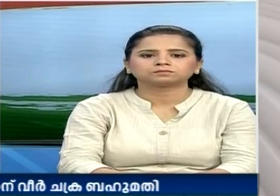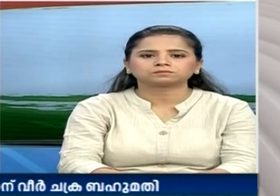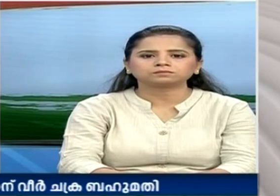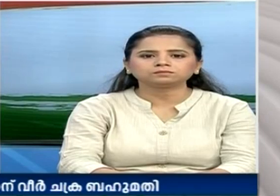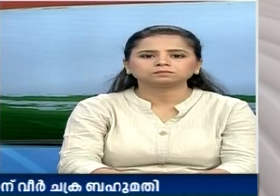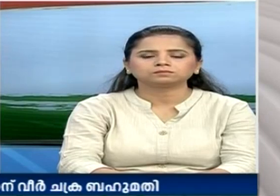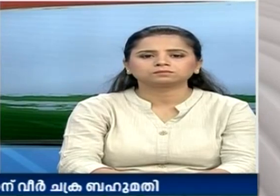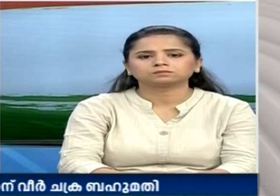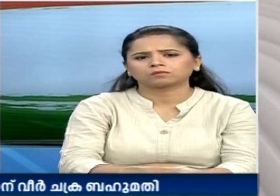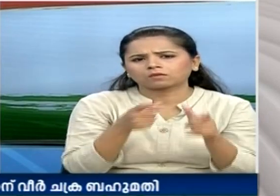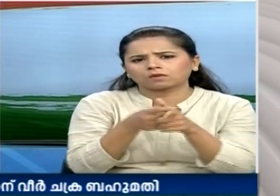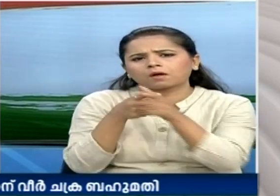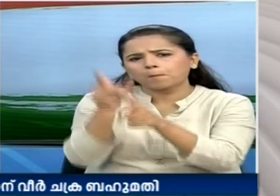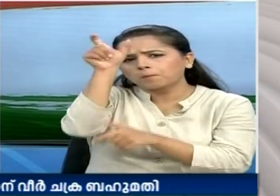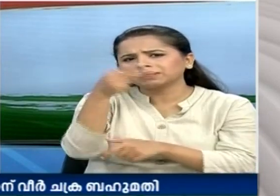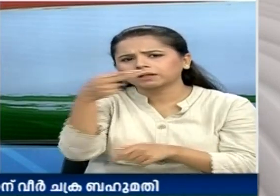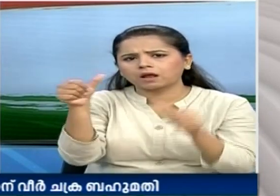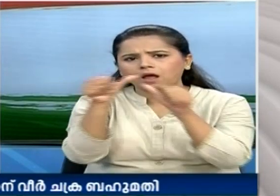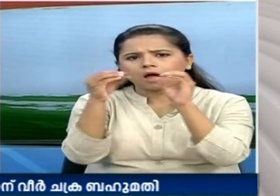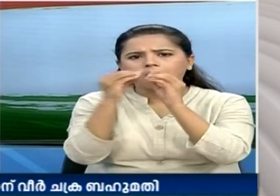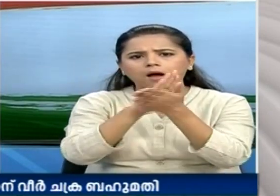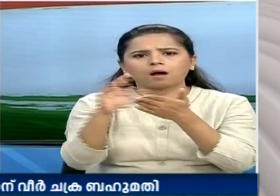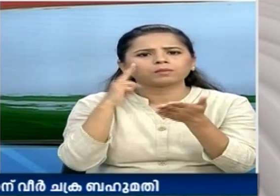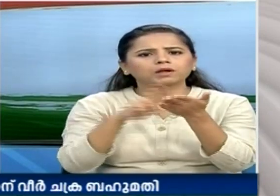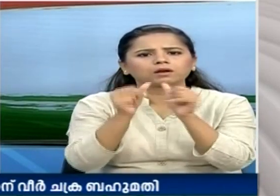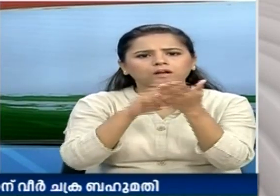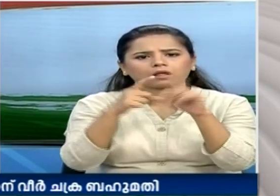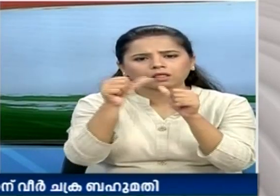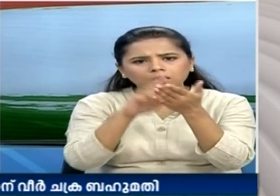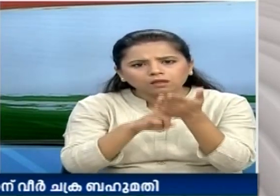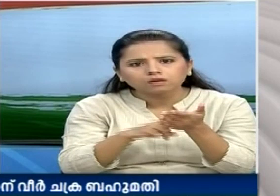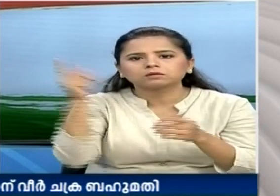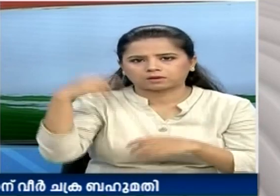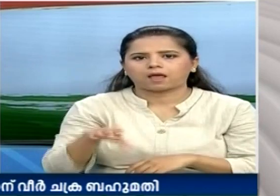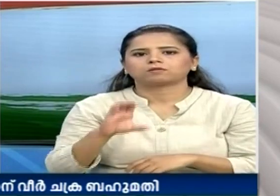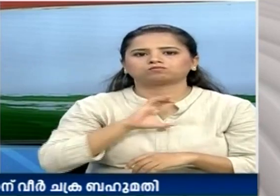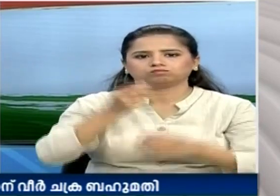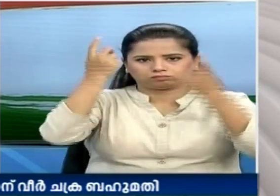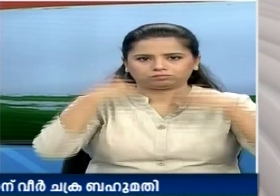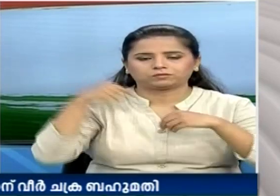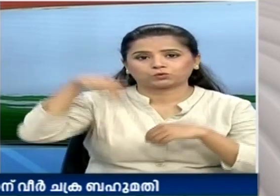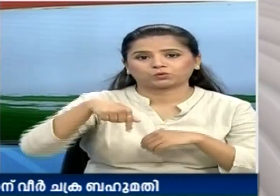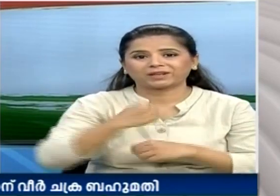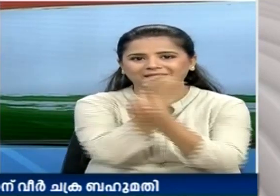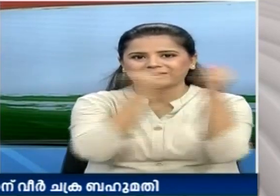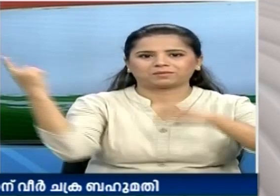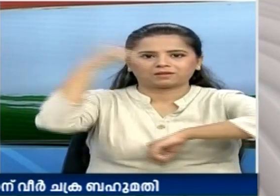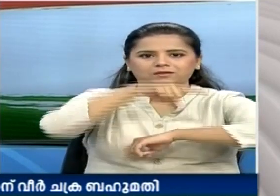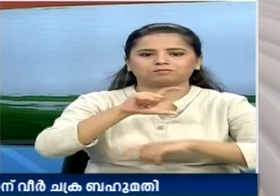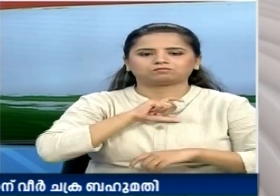Wing Commander Abhinandan Vartaman of the Indian Air Force will be conferred the Veer Chakra on Independence Day today. Veer Chakra is the third